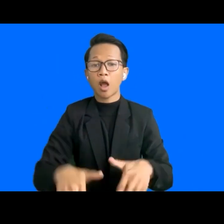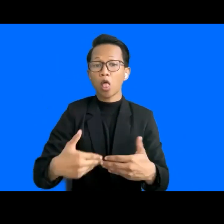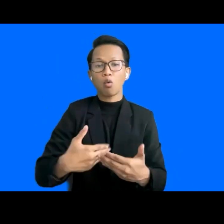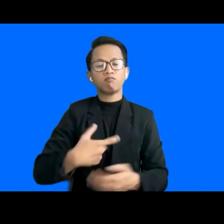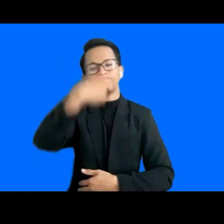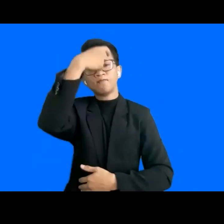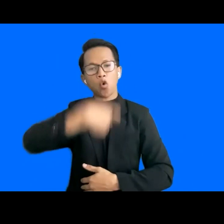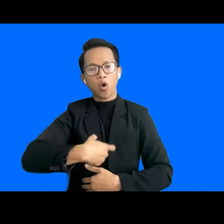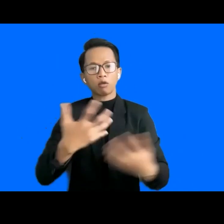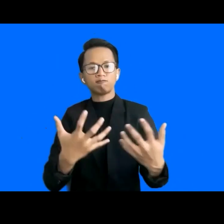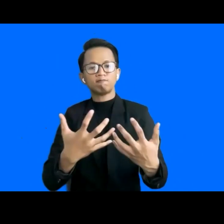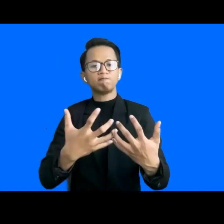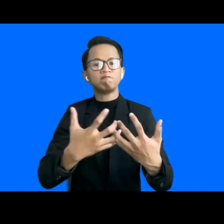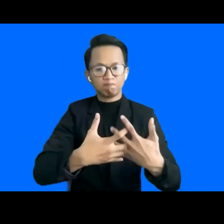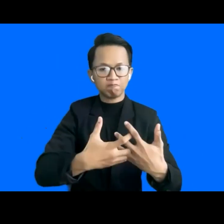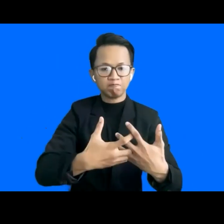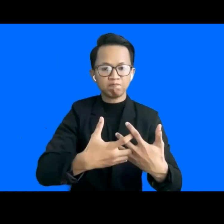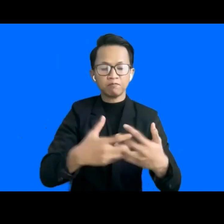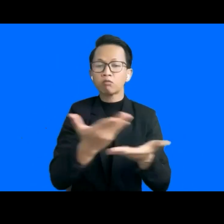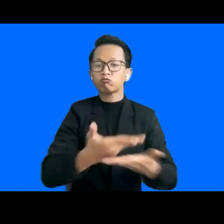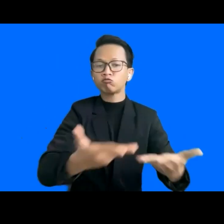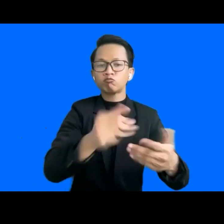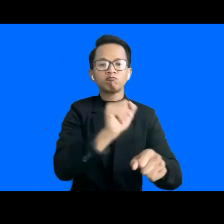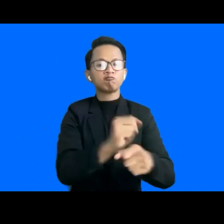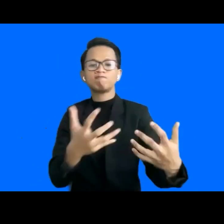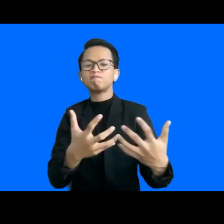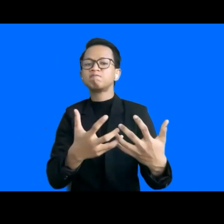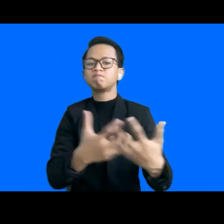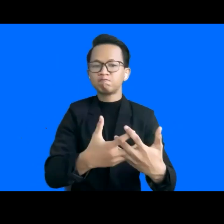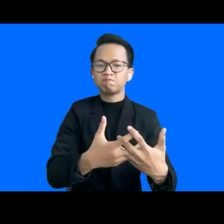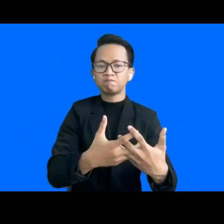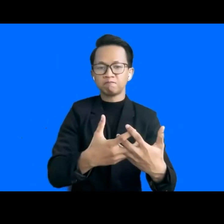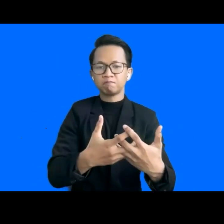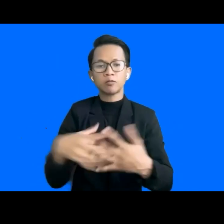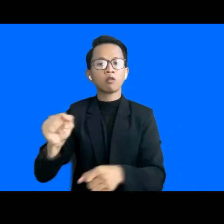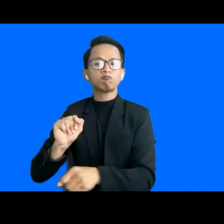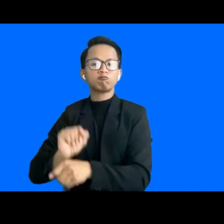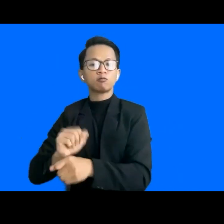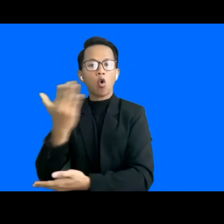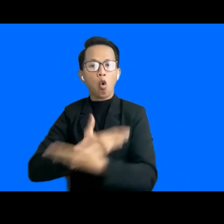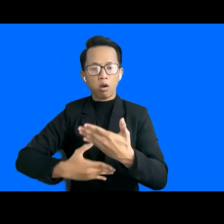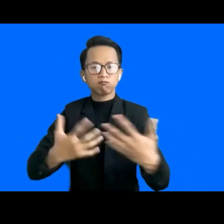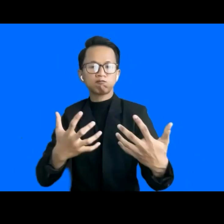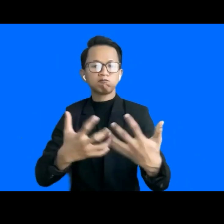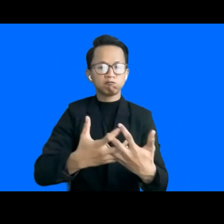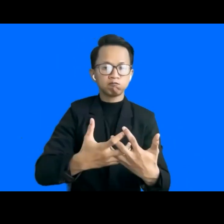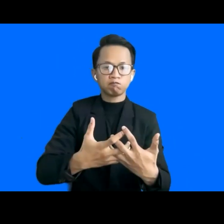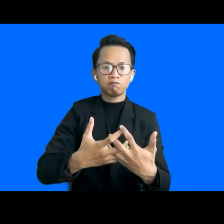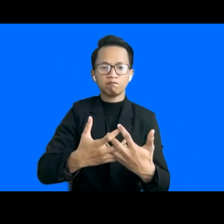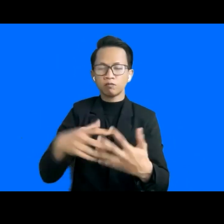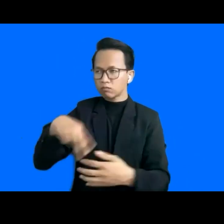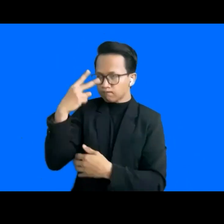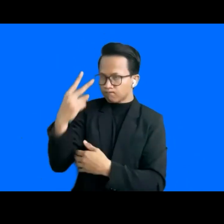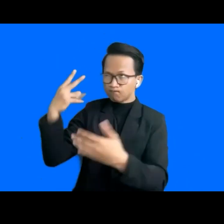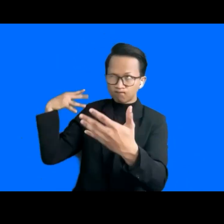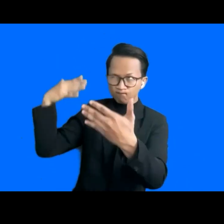I call myself an adaptive individual, disabled, adaptive individual, I find that a lot of times I need to